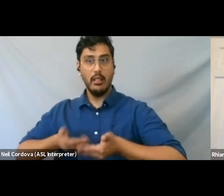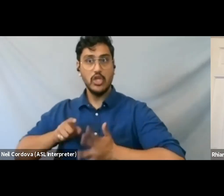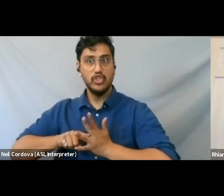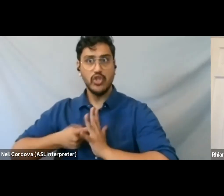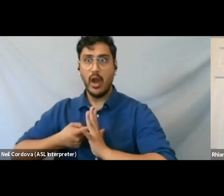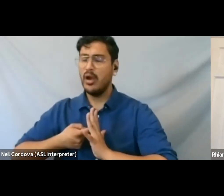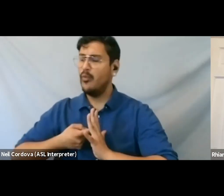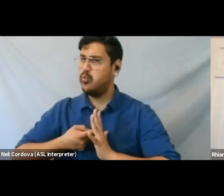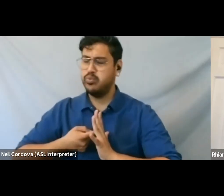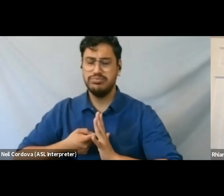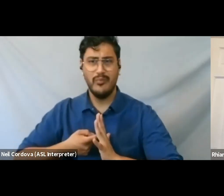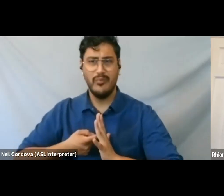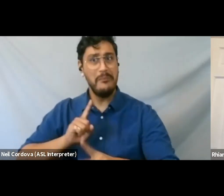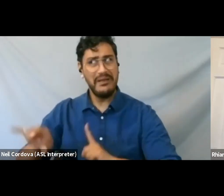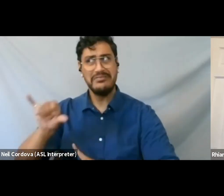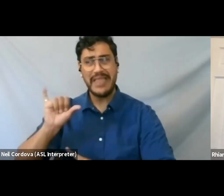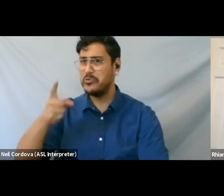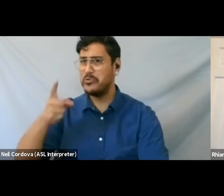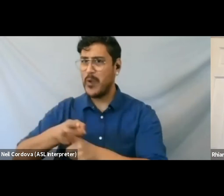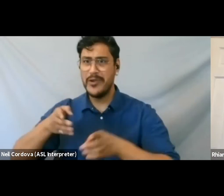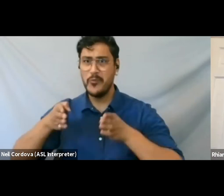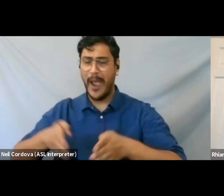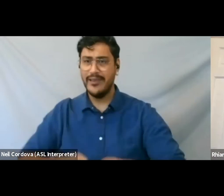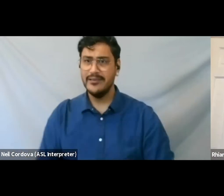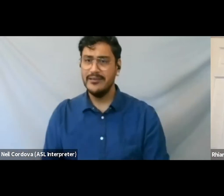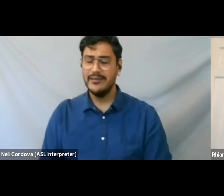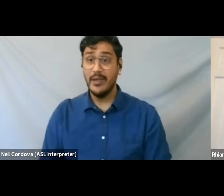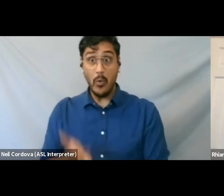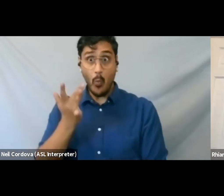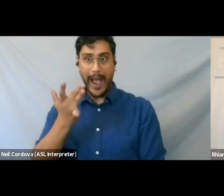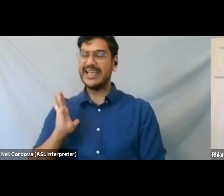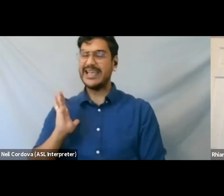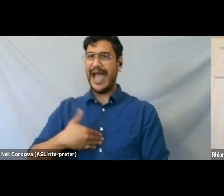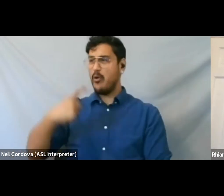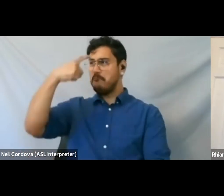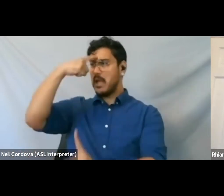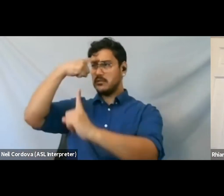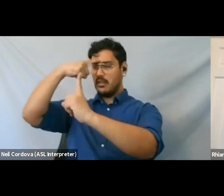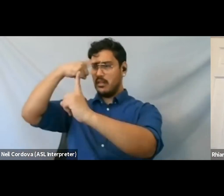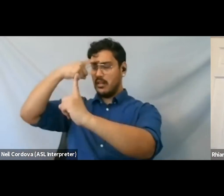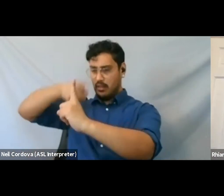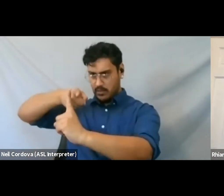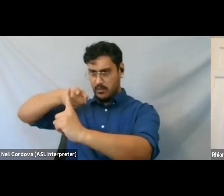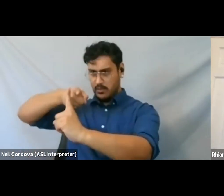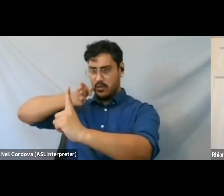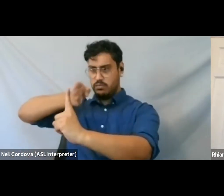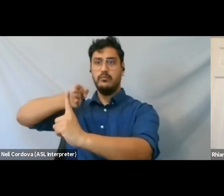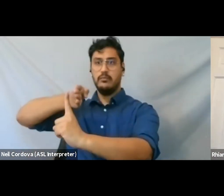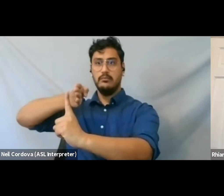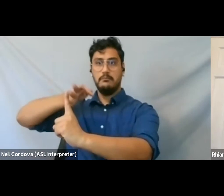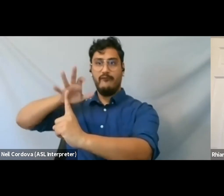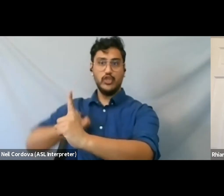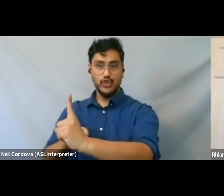I'm so grateful for that because what it did is it put us in the right spot, that spot of music and art as service